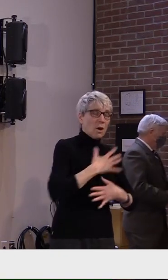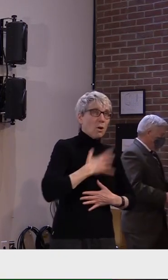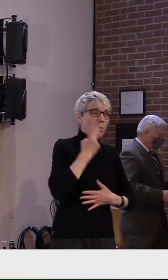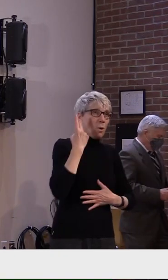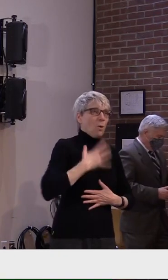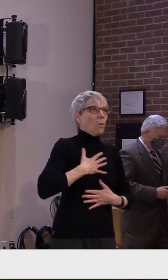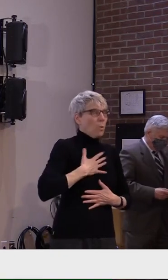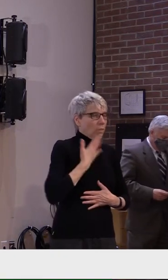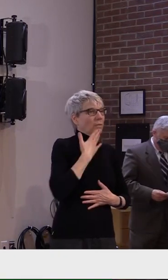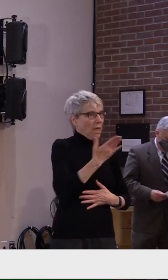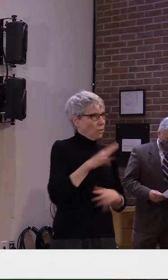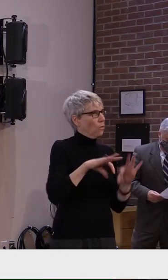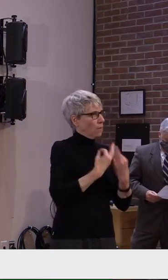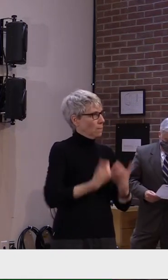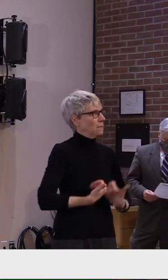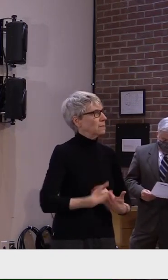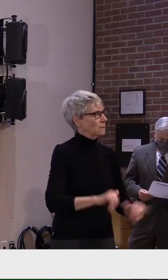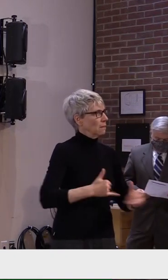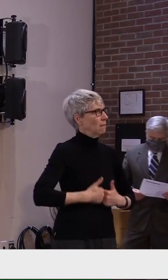I'll turn it back to the governor.